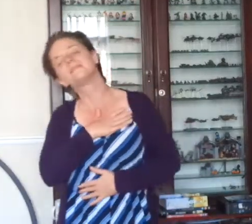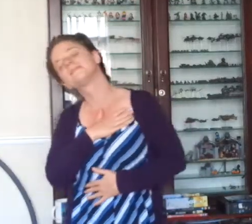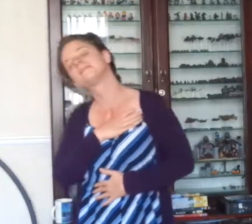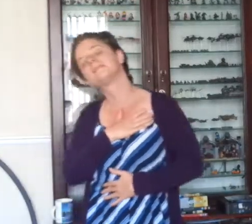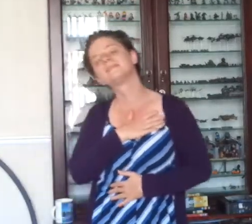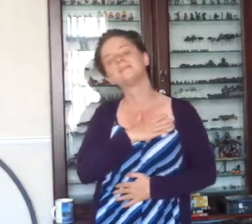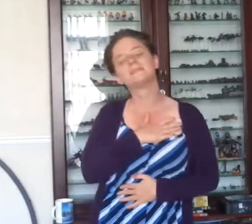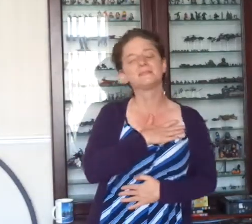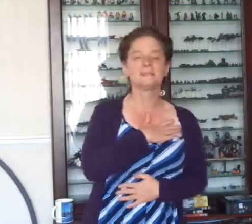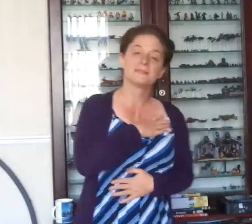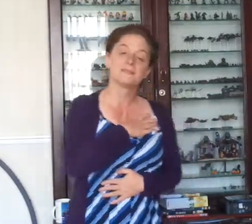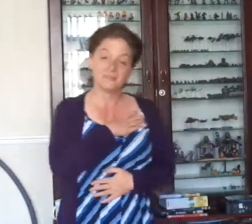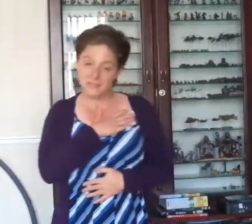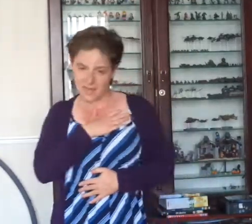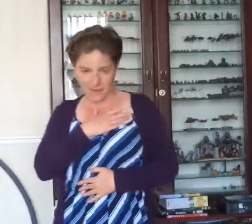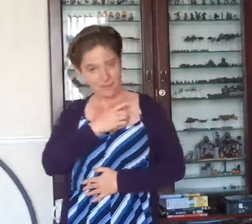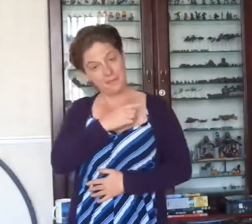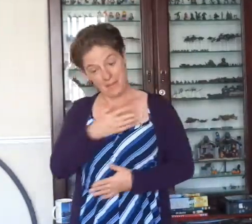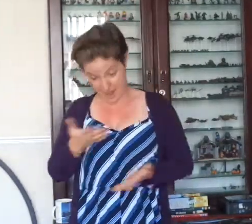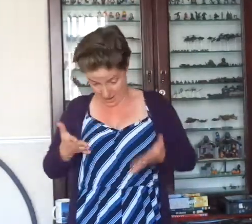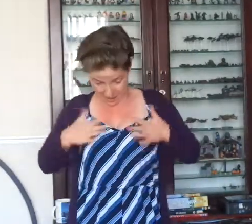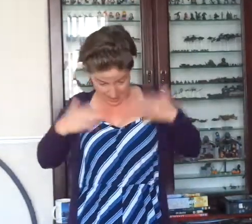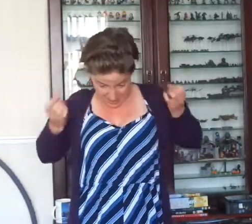Let me give my life to you.